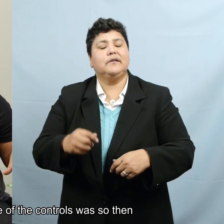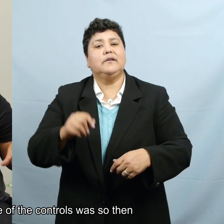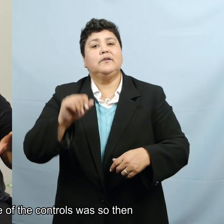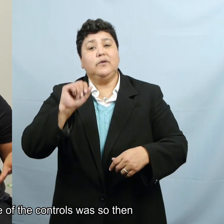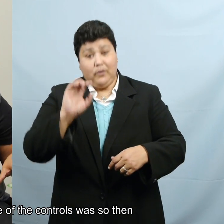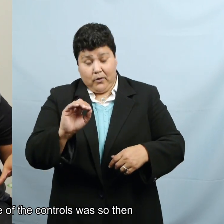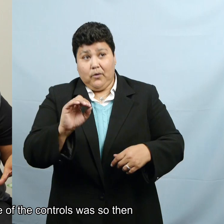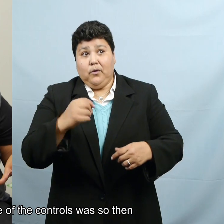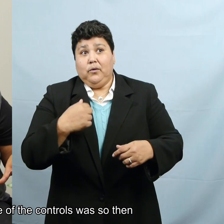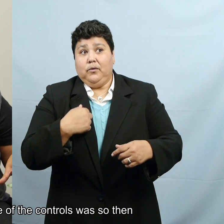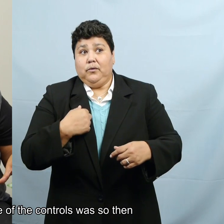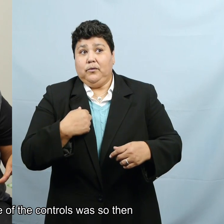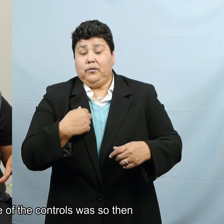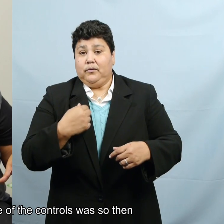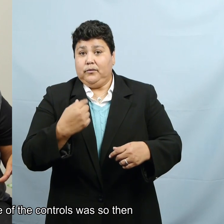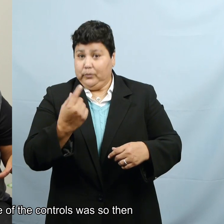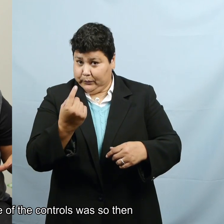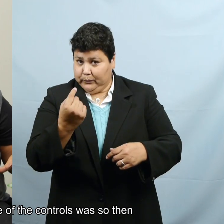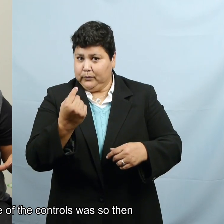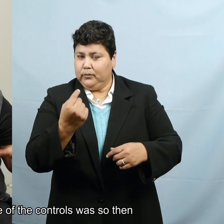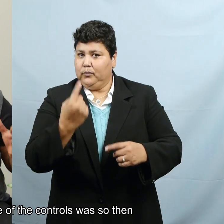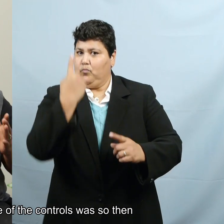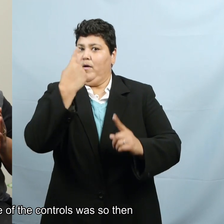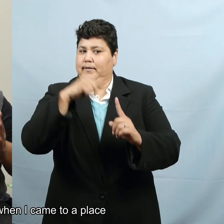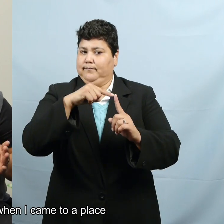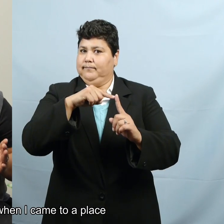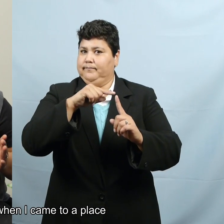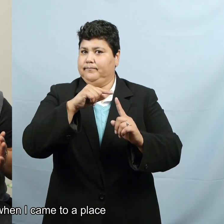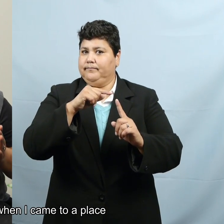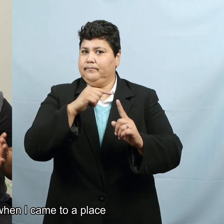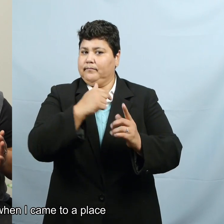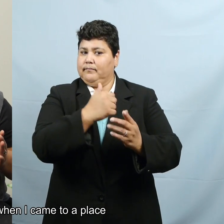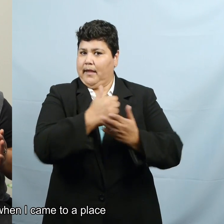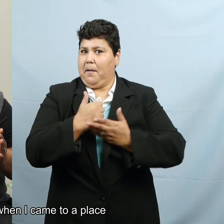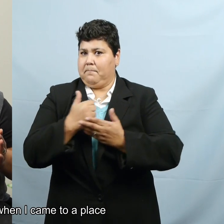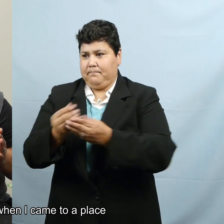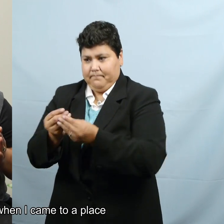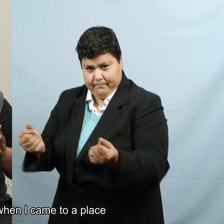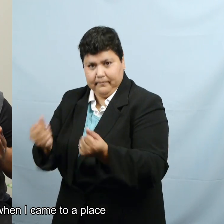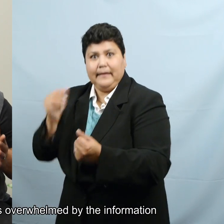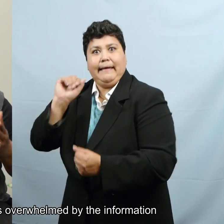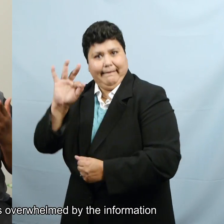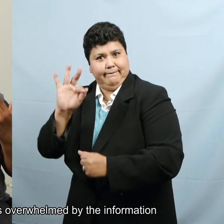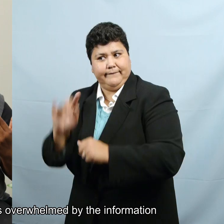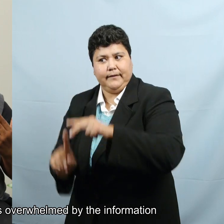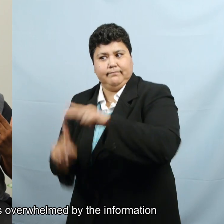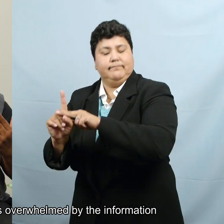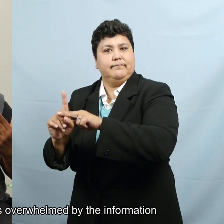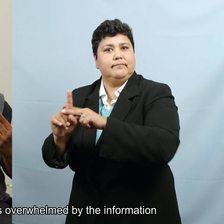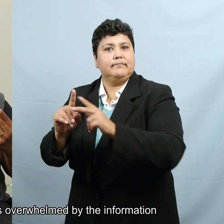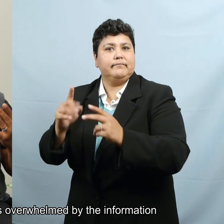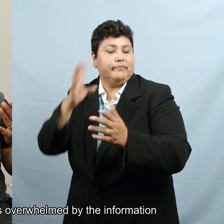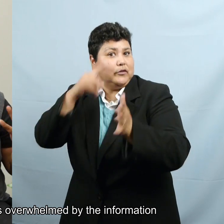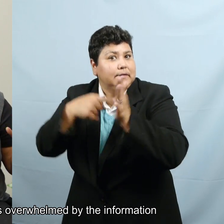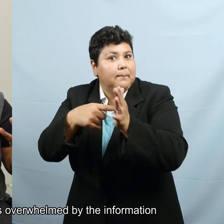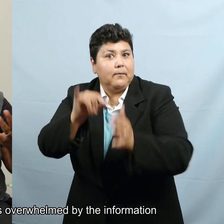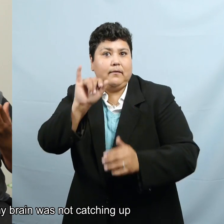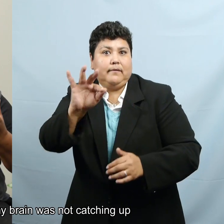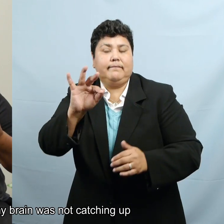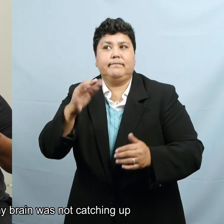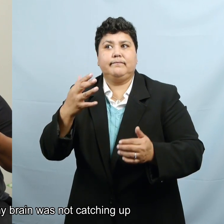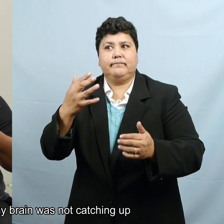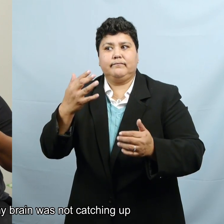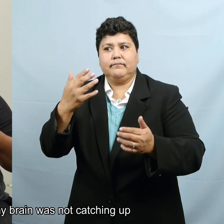So one of the controls, um, so that I, that when I came to a, um, a place where I was overwhelmed by the